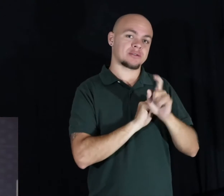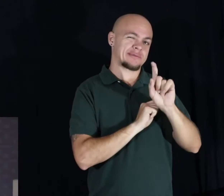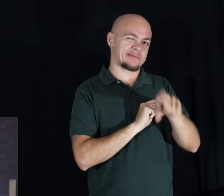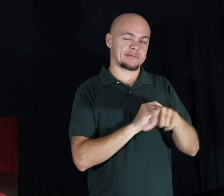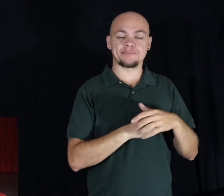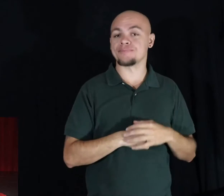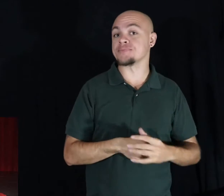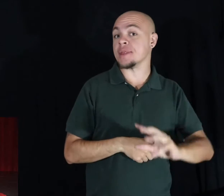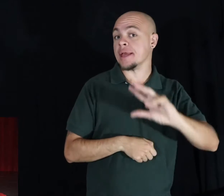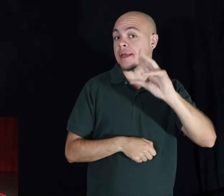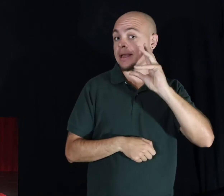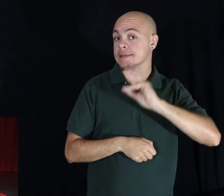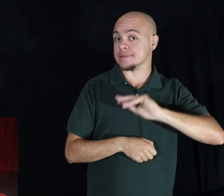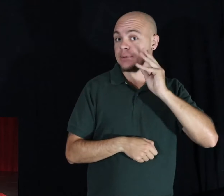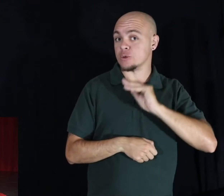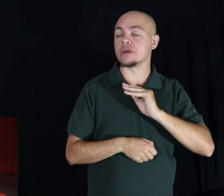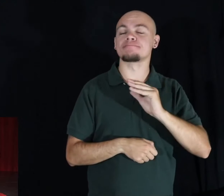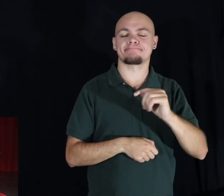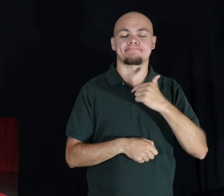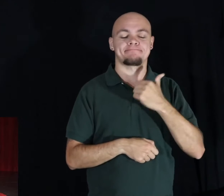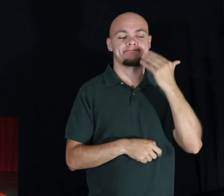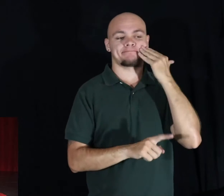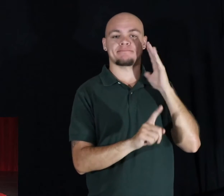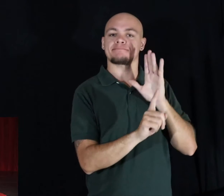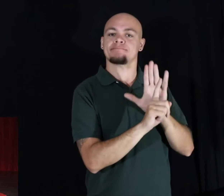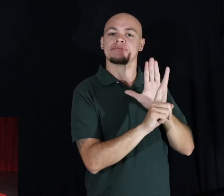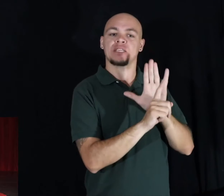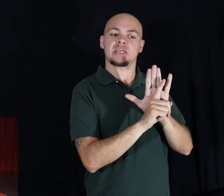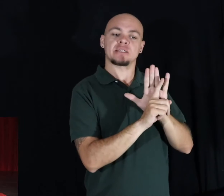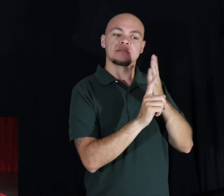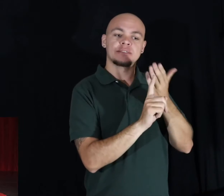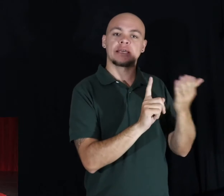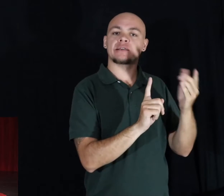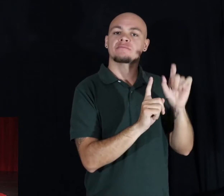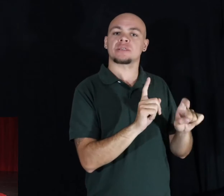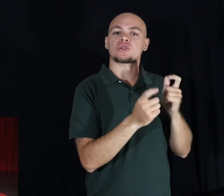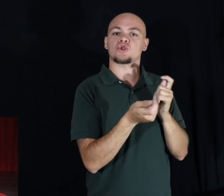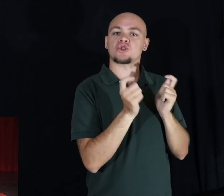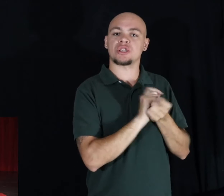From experience, I knew the things that he needed to change and the things that he didn't.